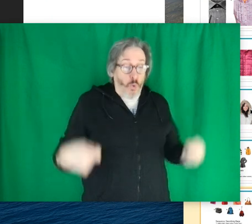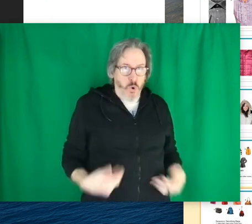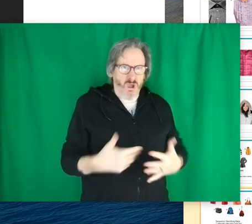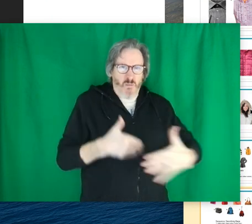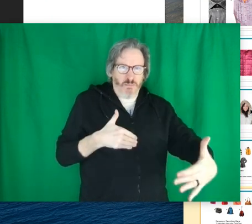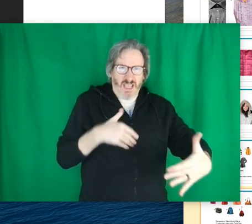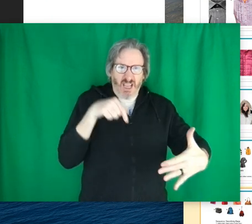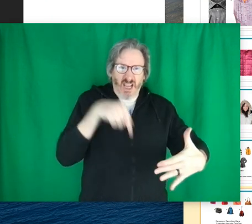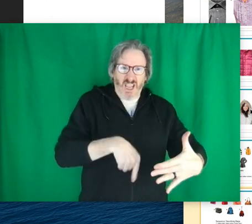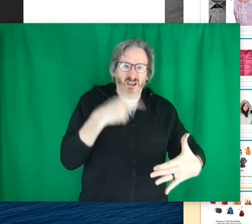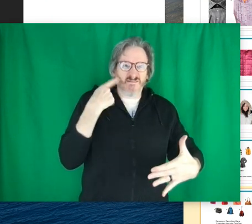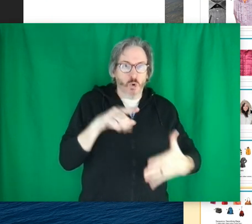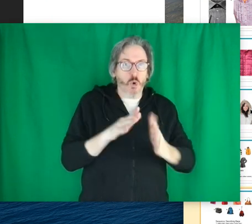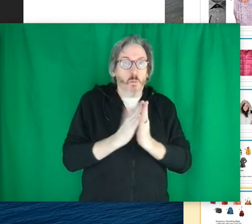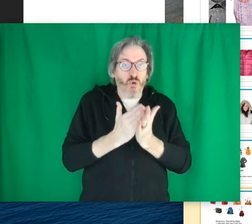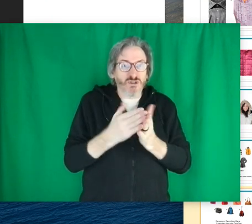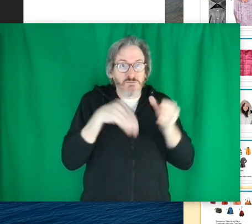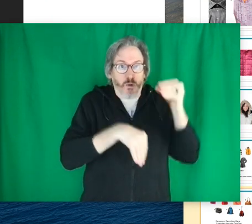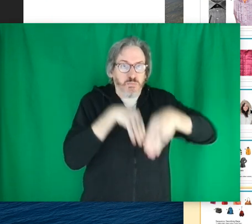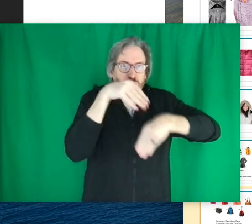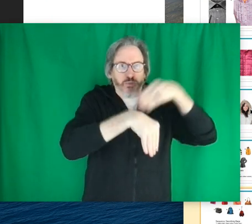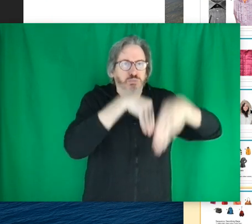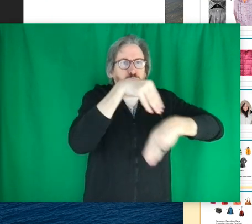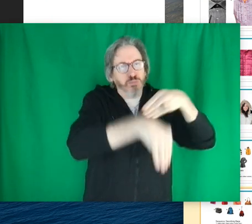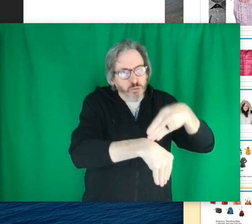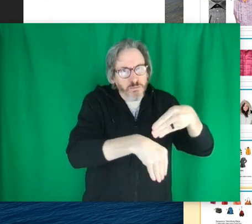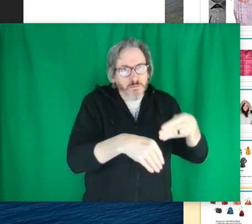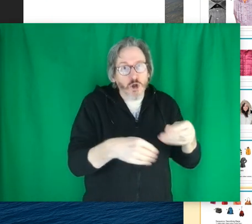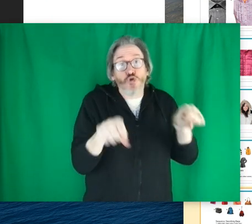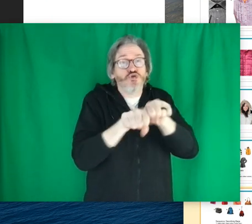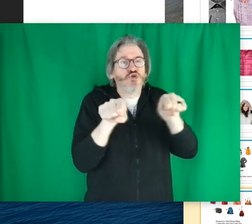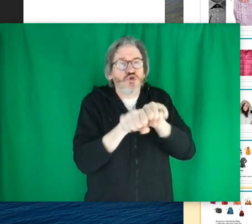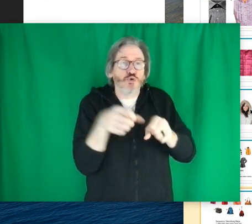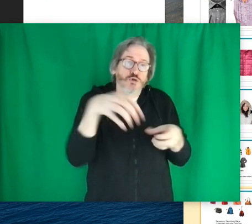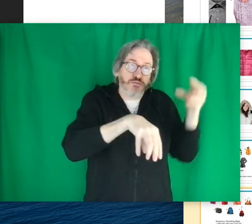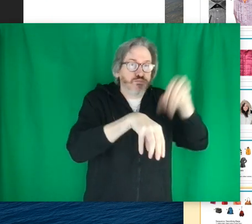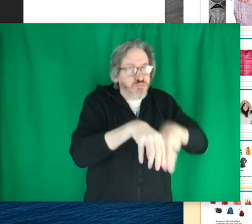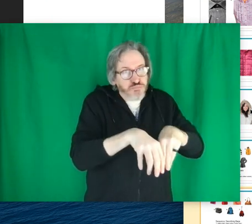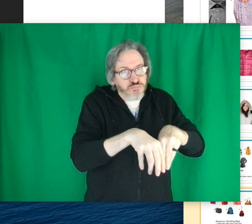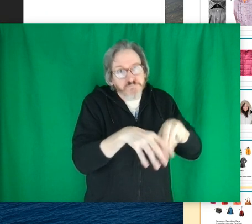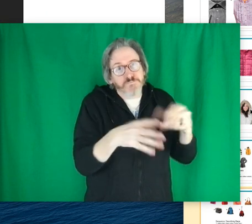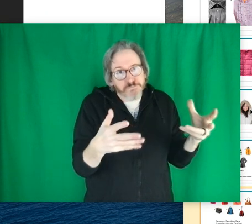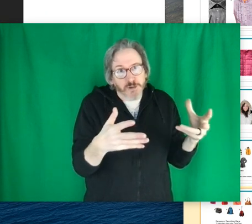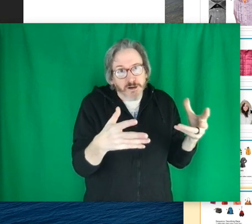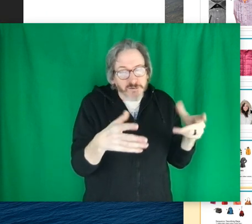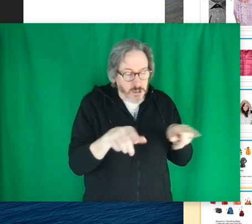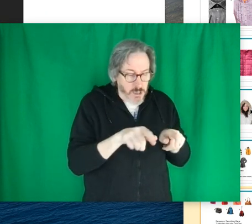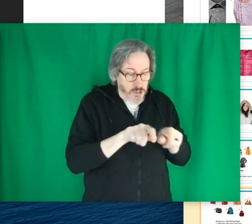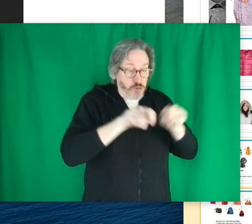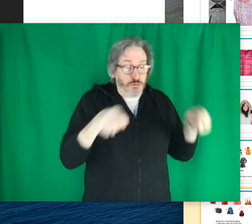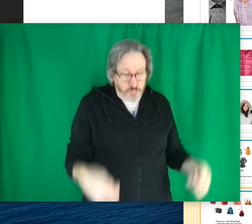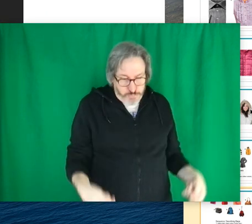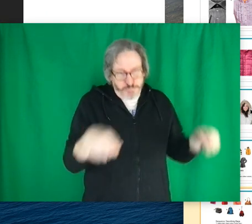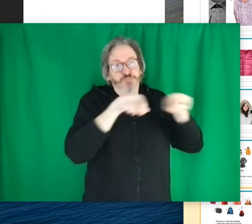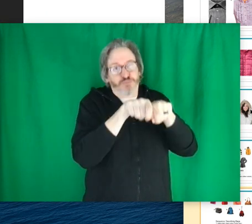Big books. Shoes. Whatever.